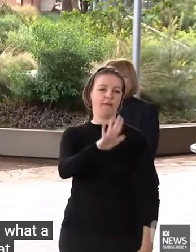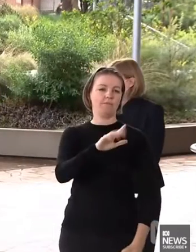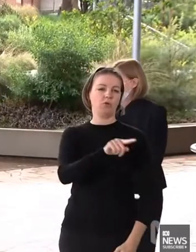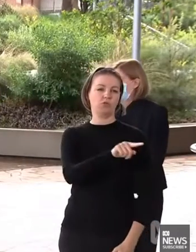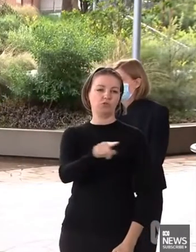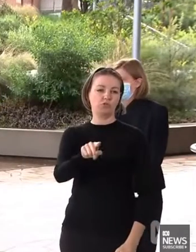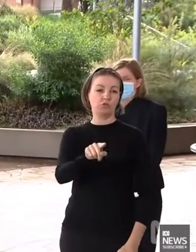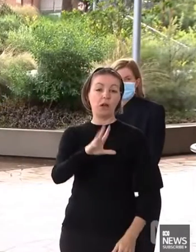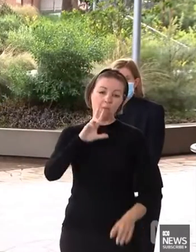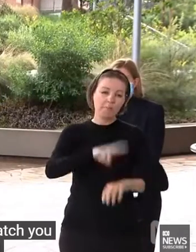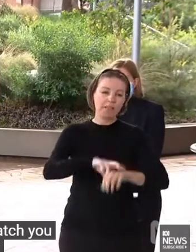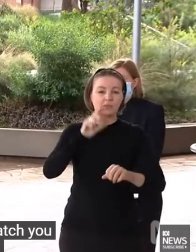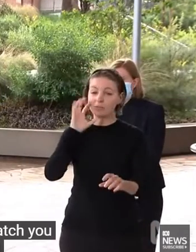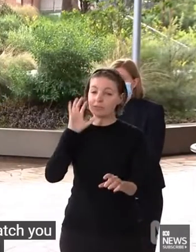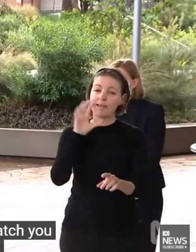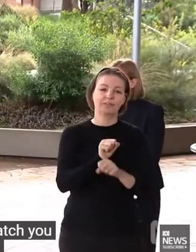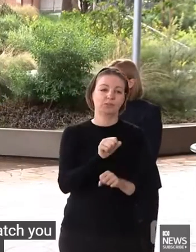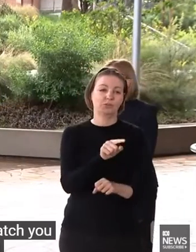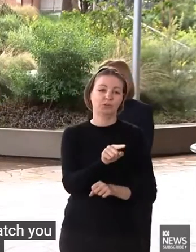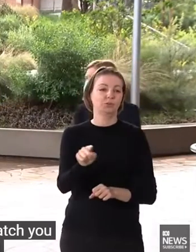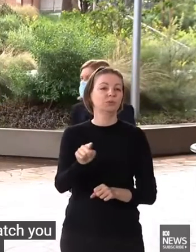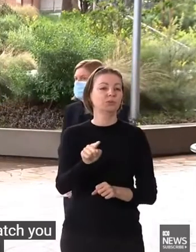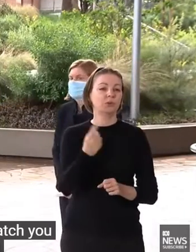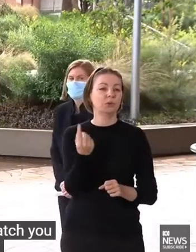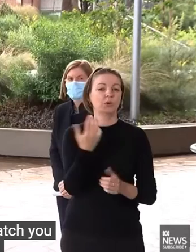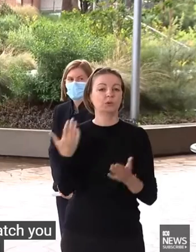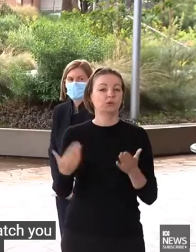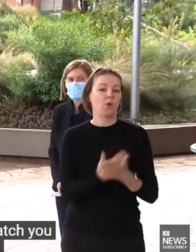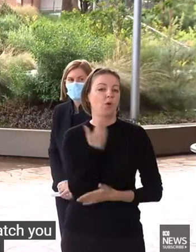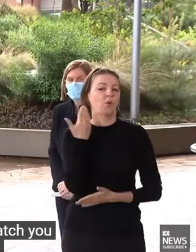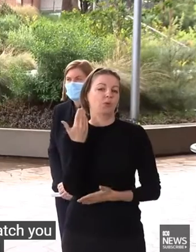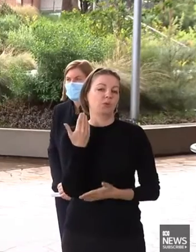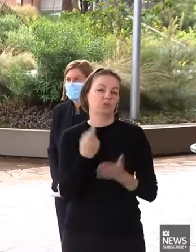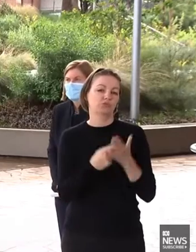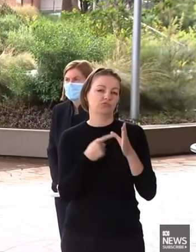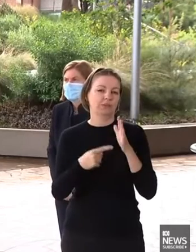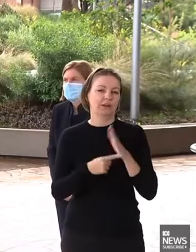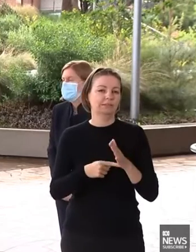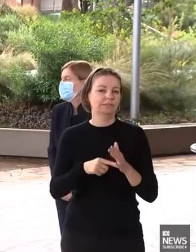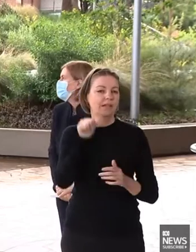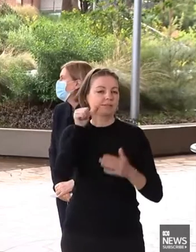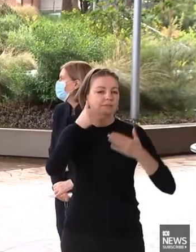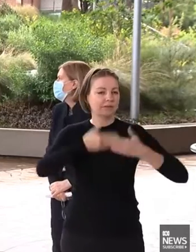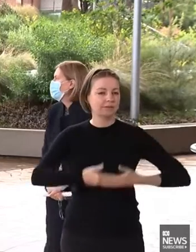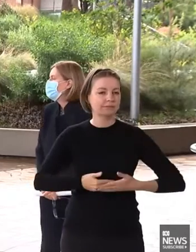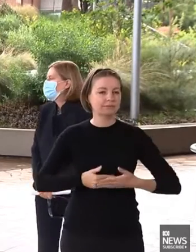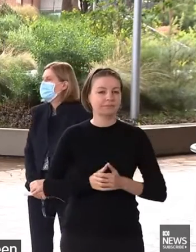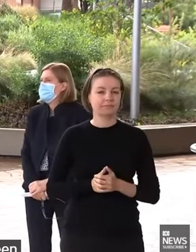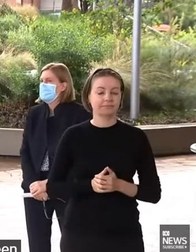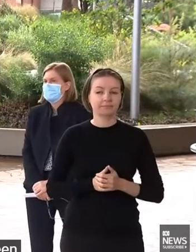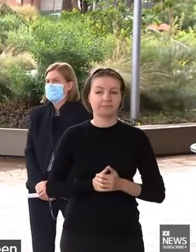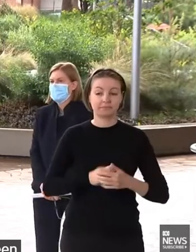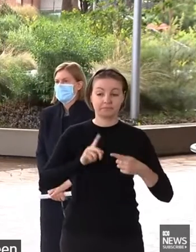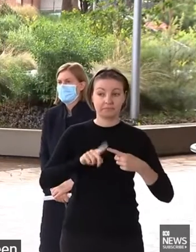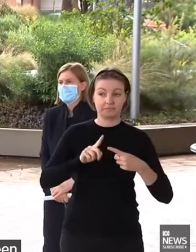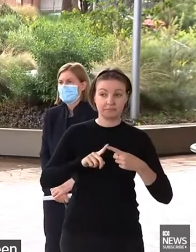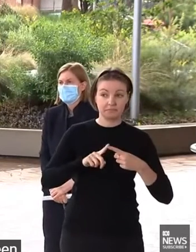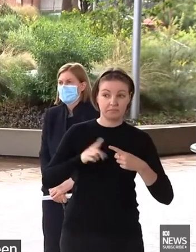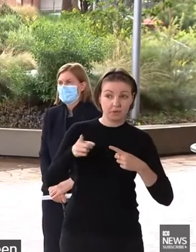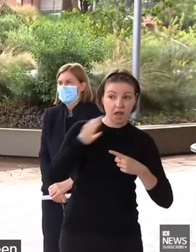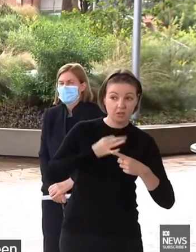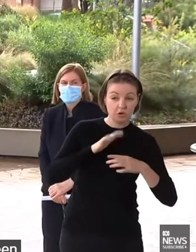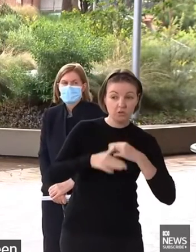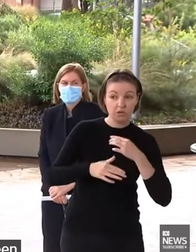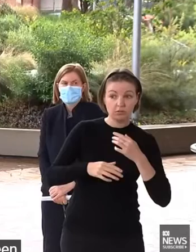will catch you. What about the TGA, sorry? Sorry, the TGA. Well, this has been one of the issues. I mean, there's obviously a shortage,